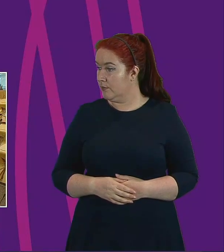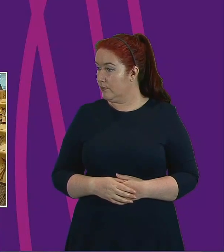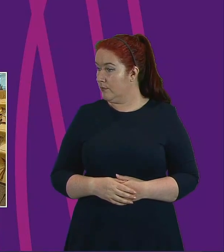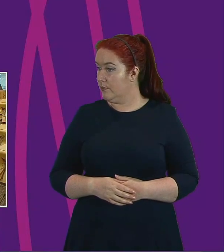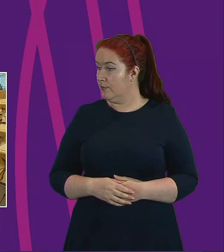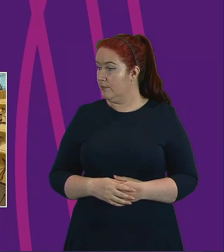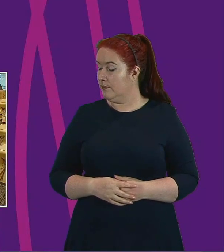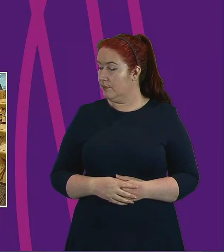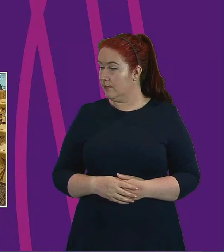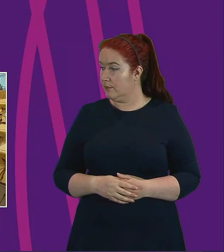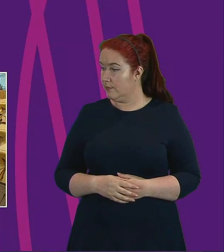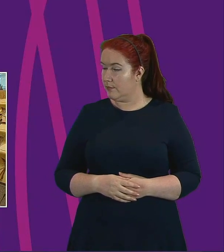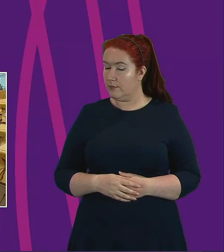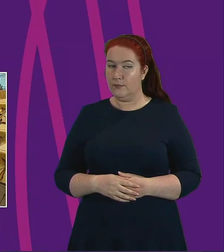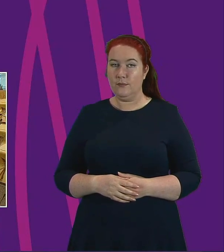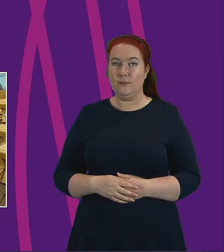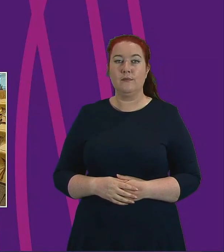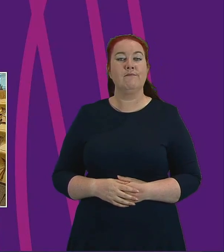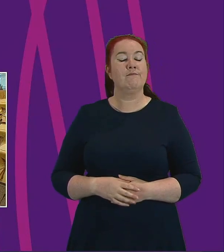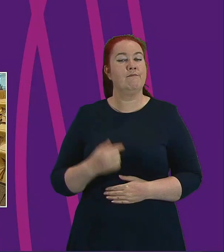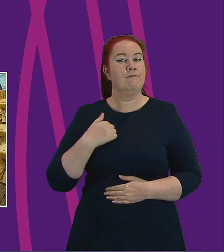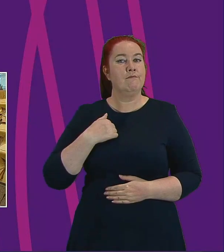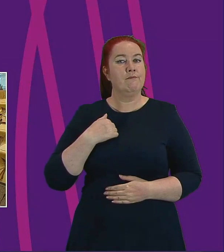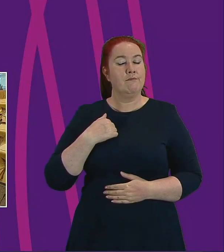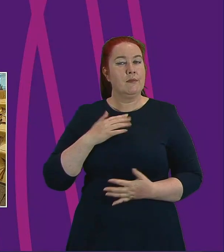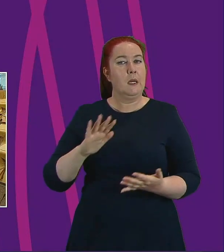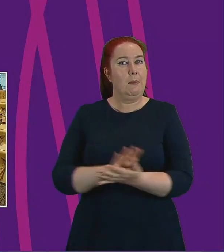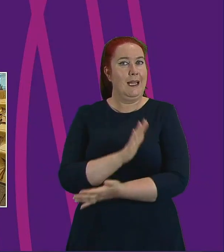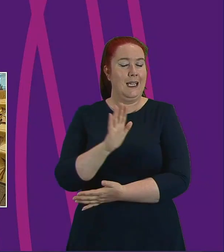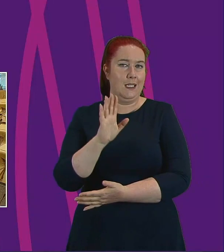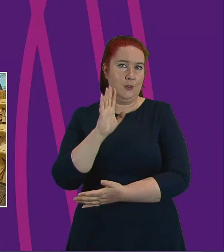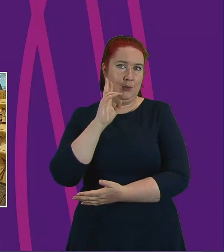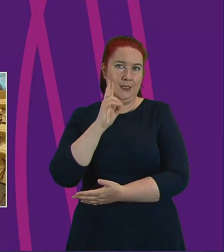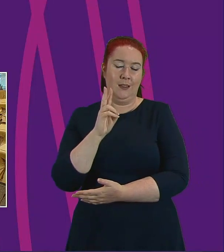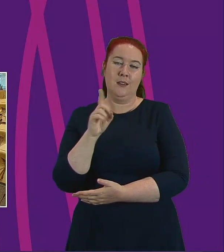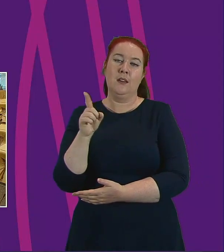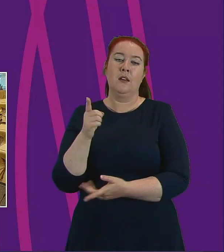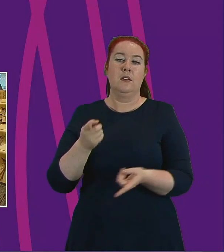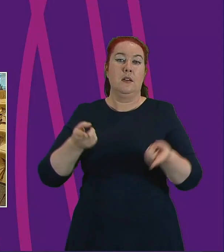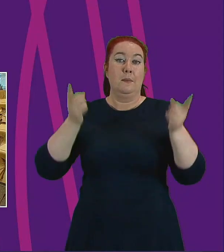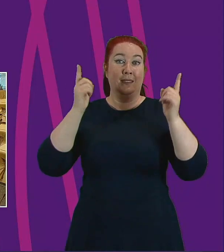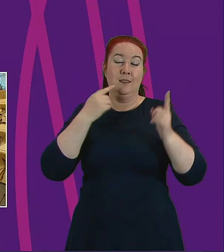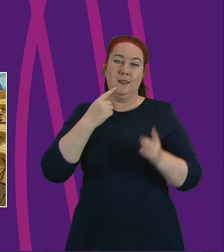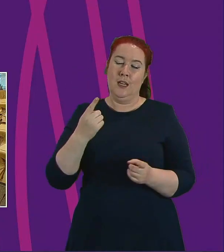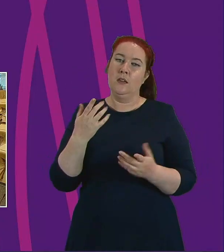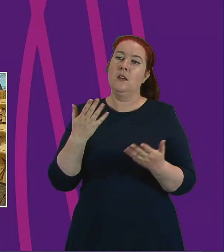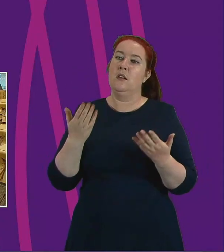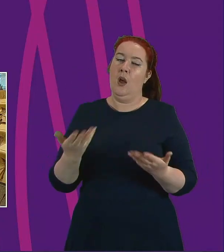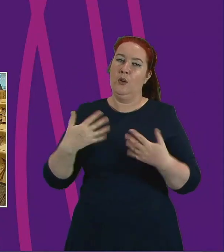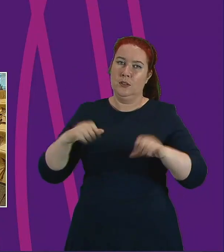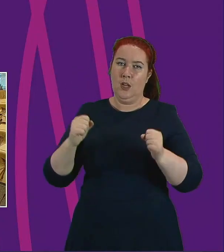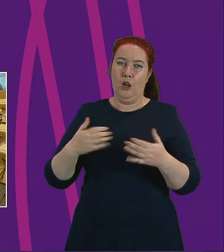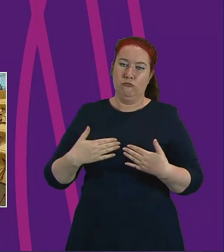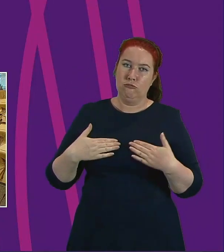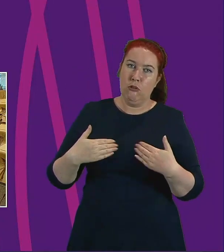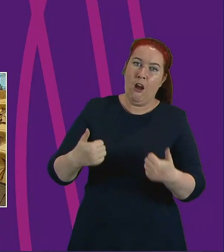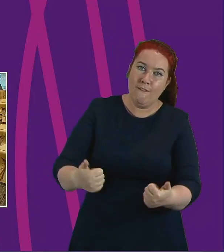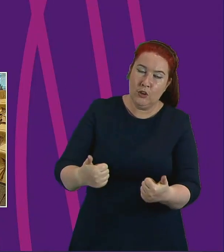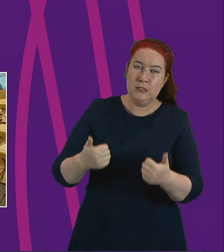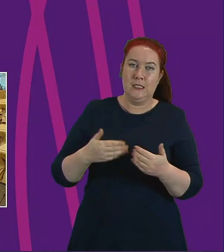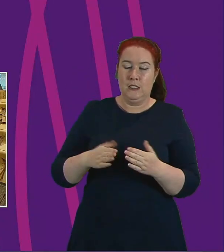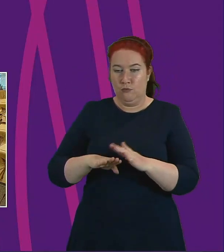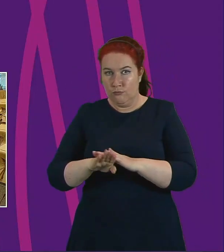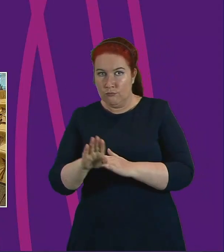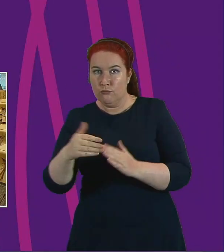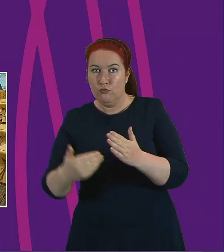Ms Maguire, I was pleased to hear the Cabinet Secretary reaffirm that as the focus now begins to move to recovery and renew phases, the Scottish Government